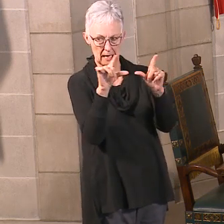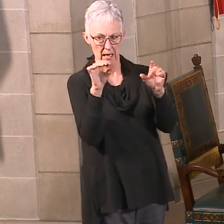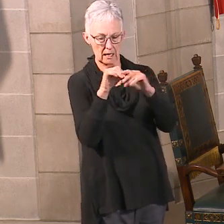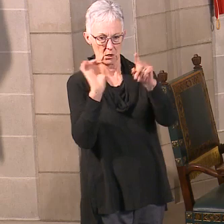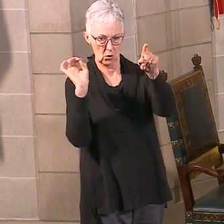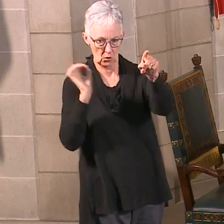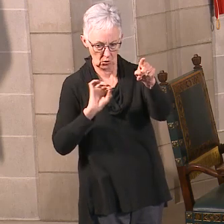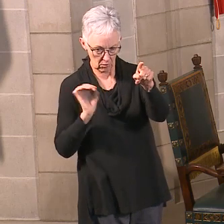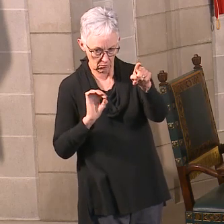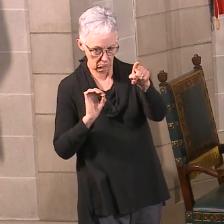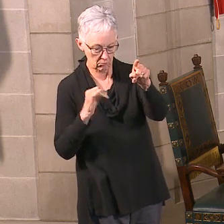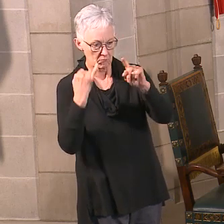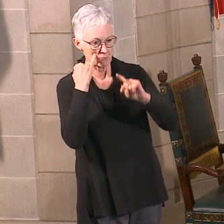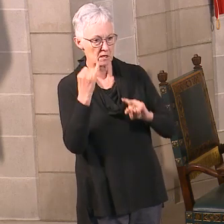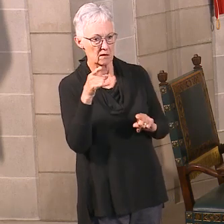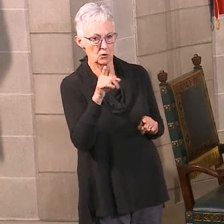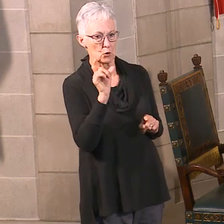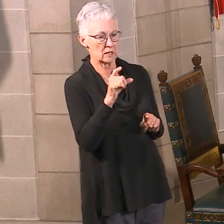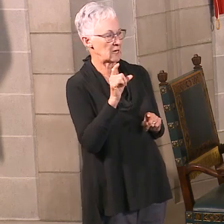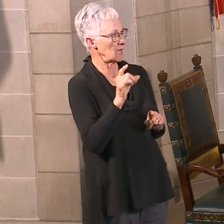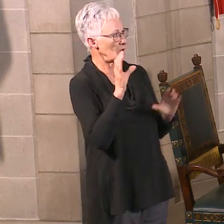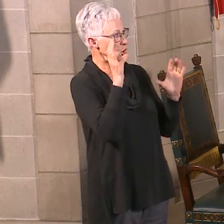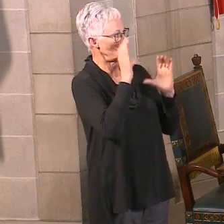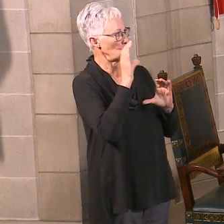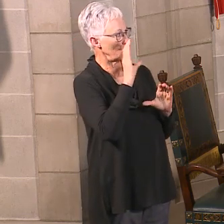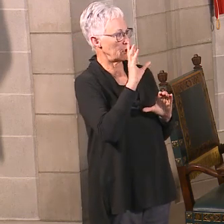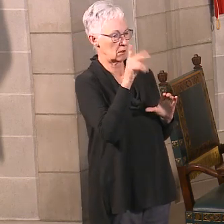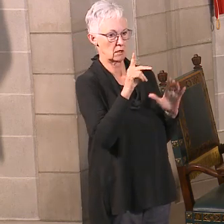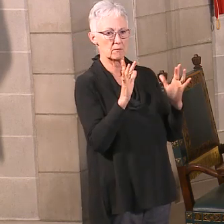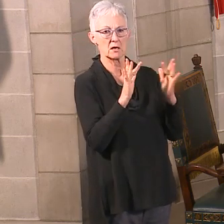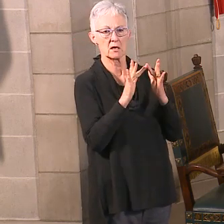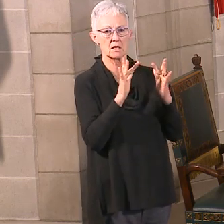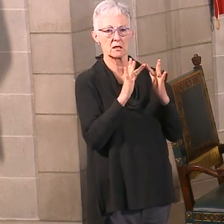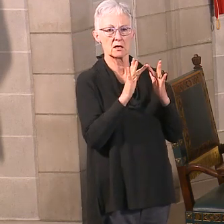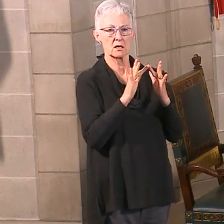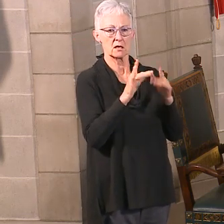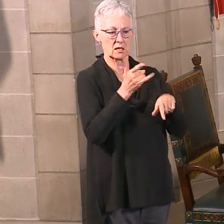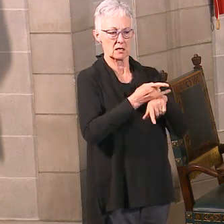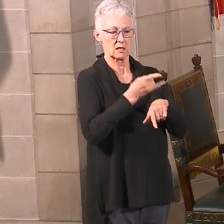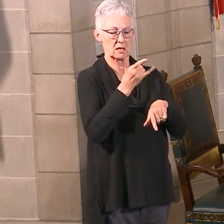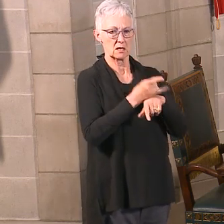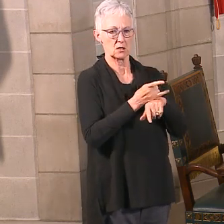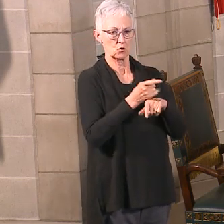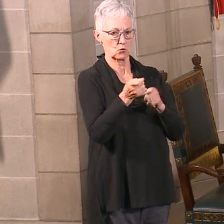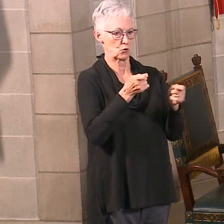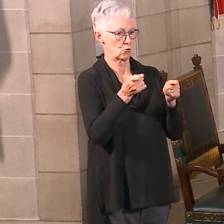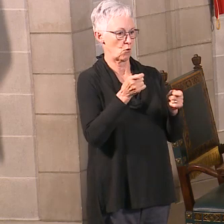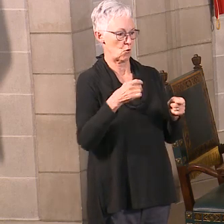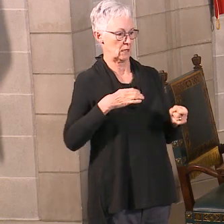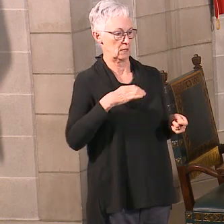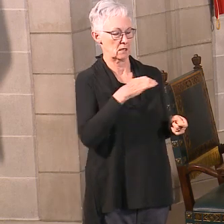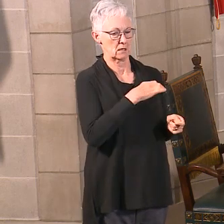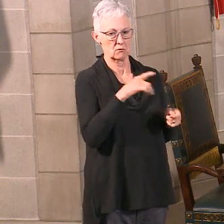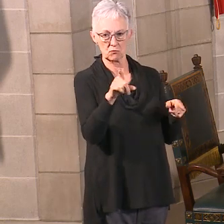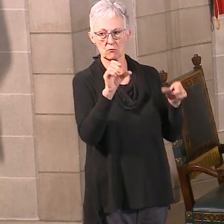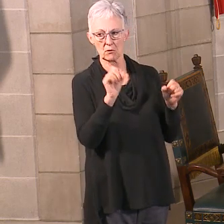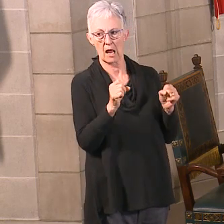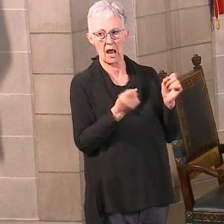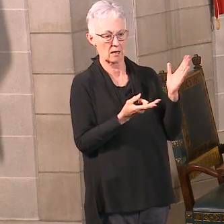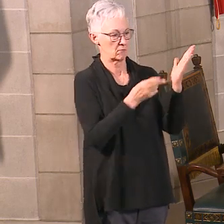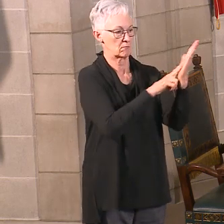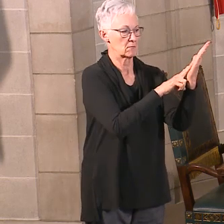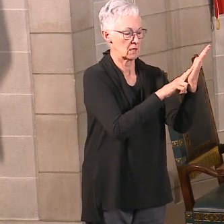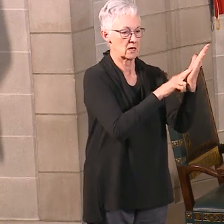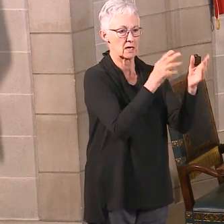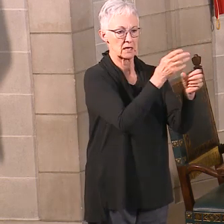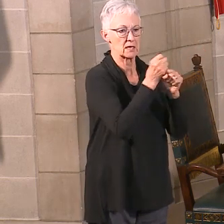need to go look that up, I suggest contact the Liquor Control Commission. can go to their website. You can renew your licenses online. And